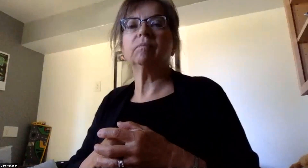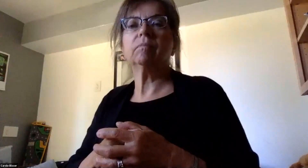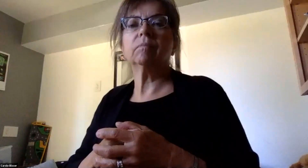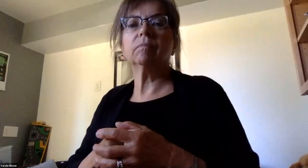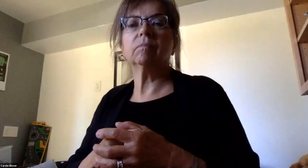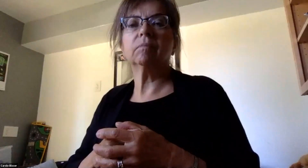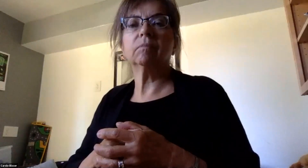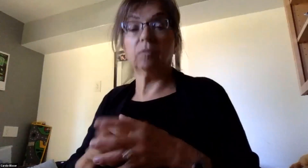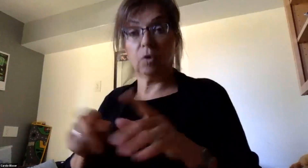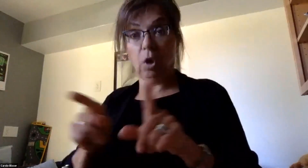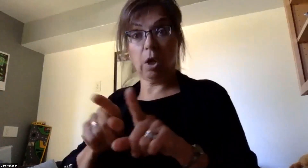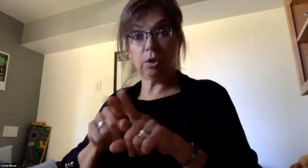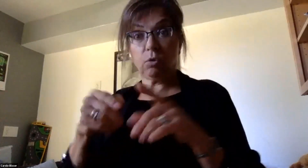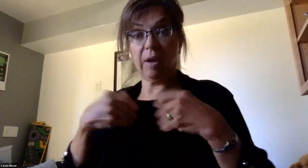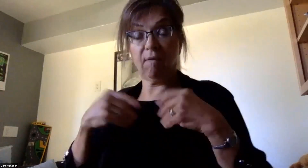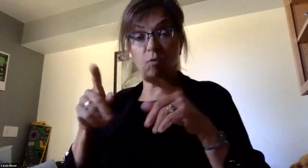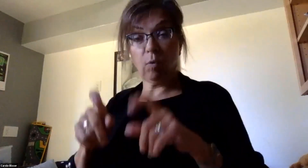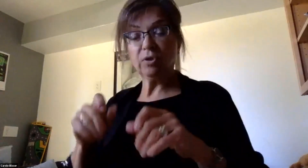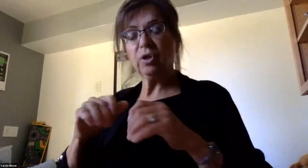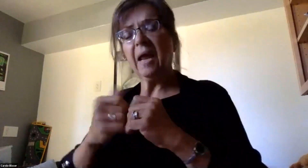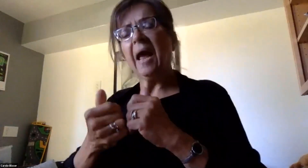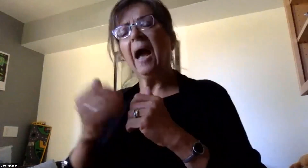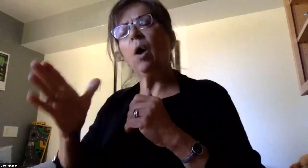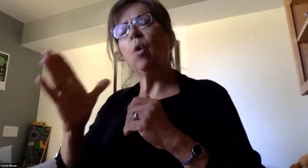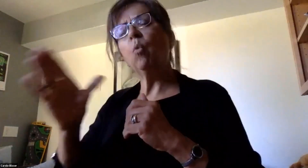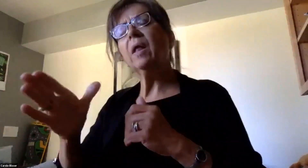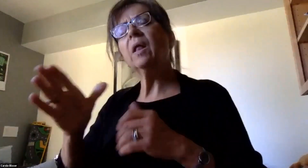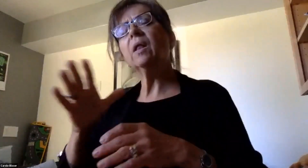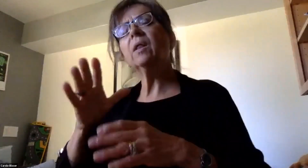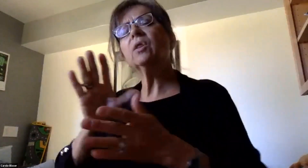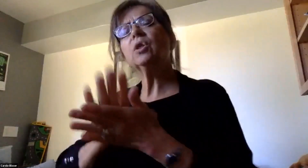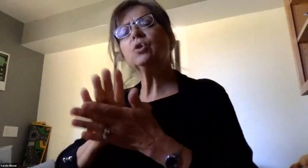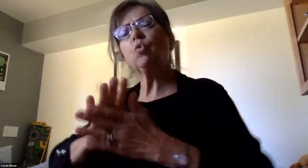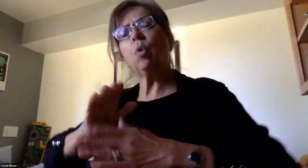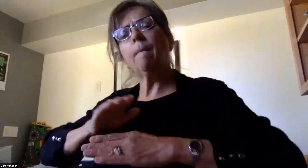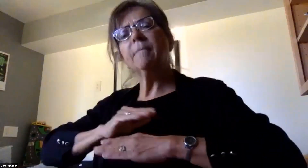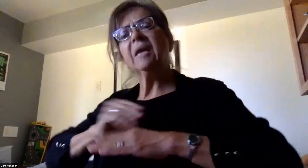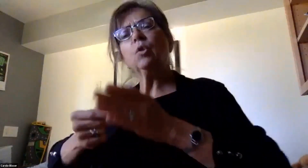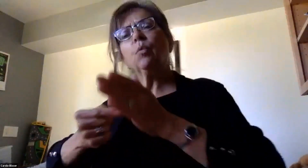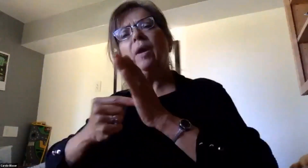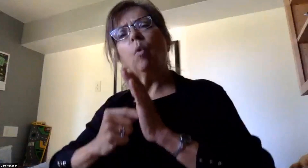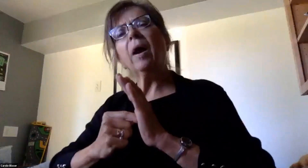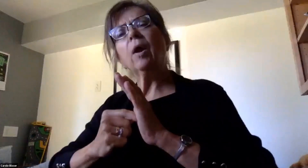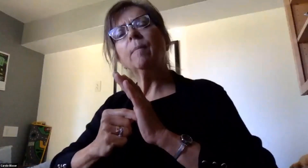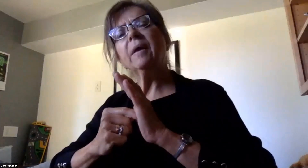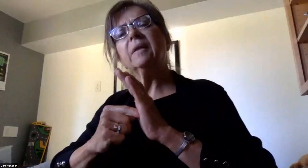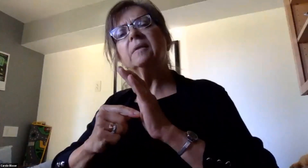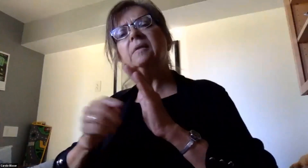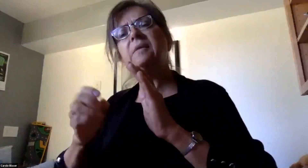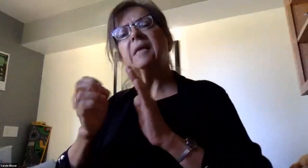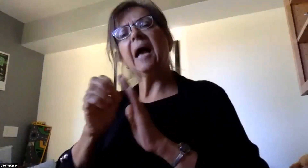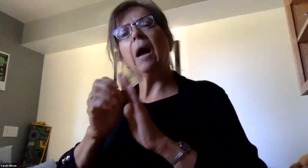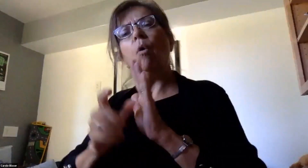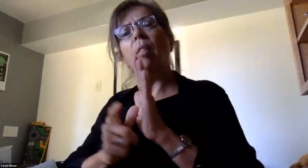We also have a question, how will the school meet the requirements for services outlined in their child's IEP? Some